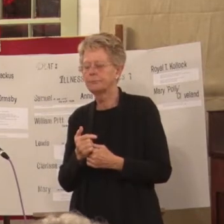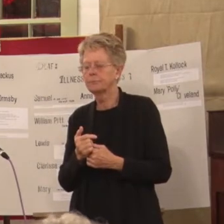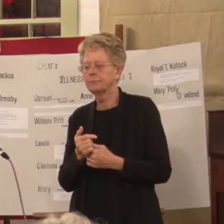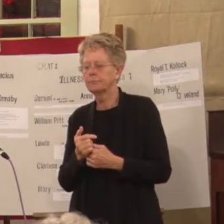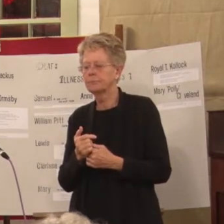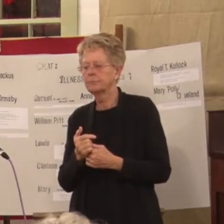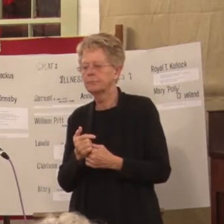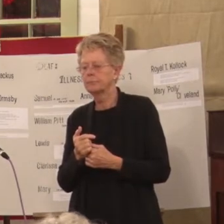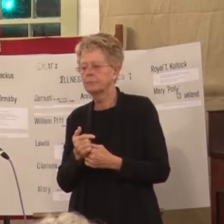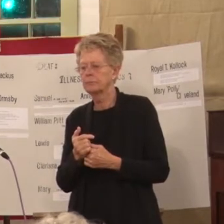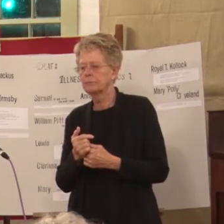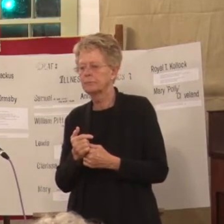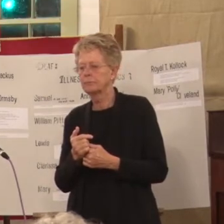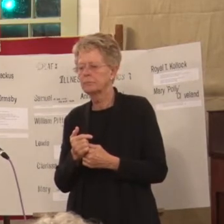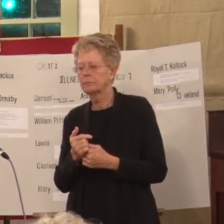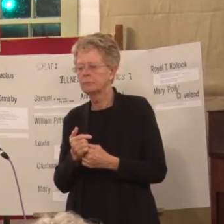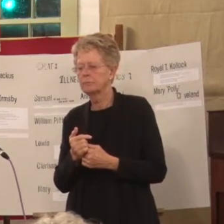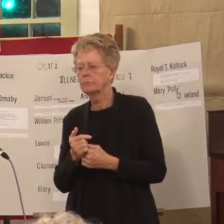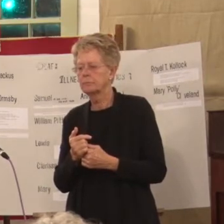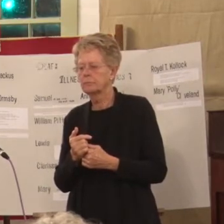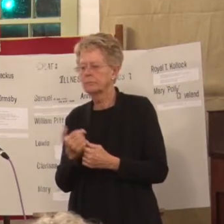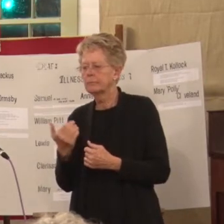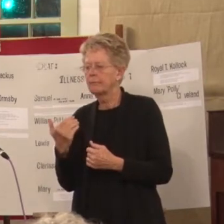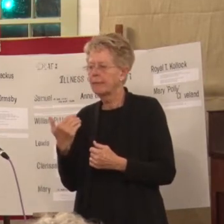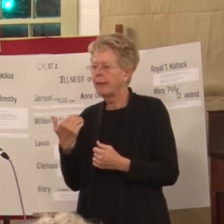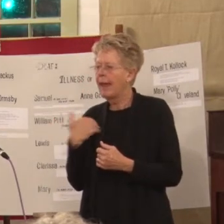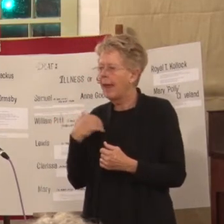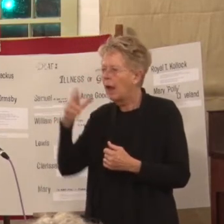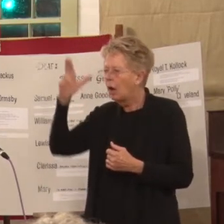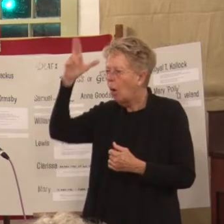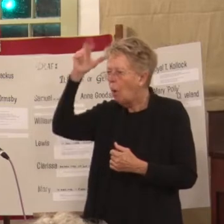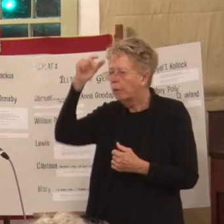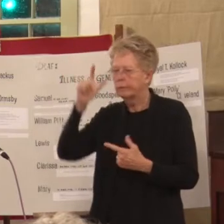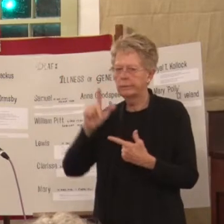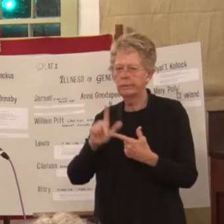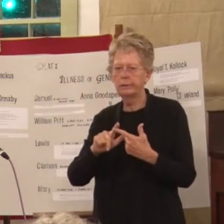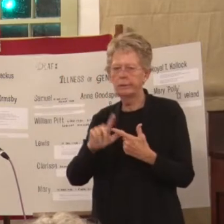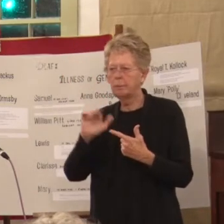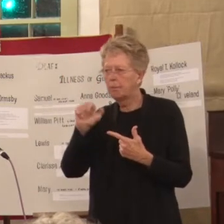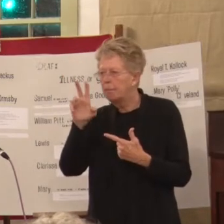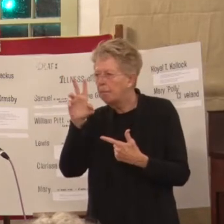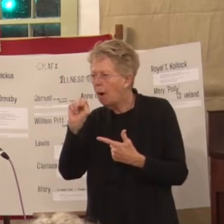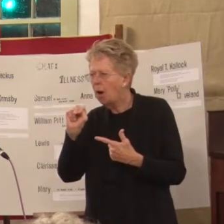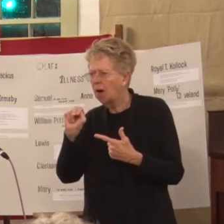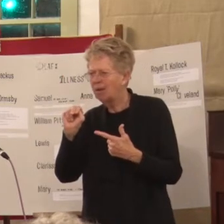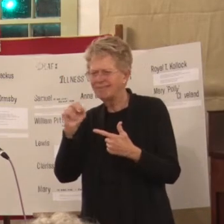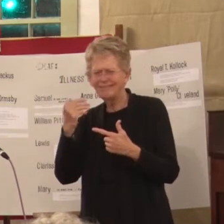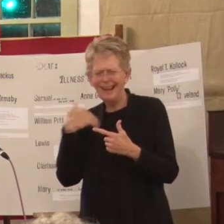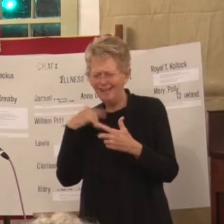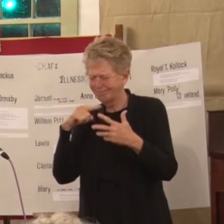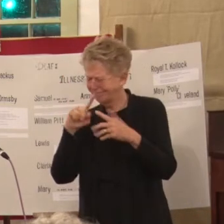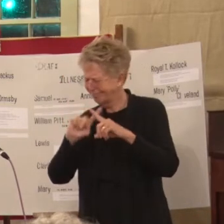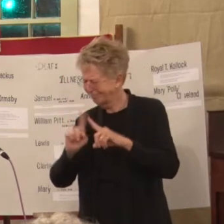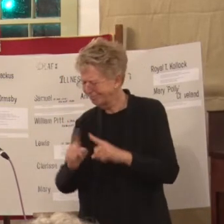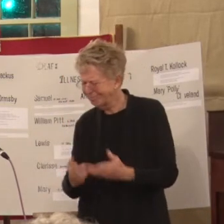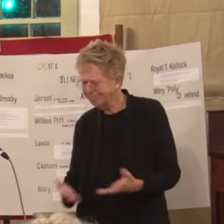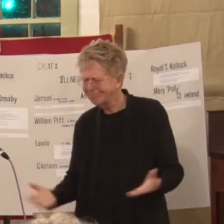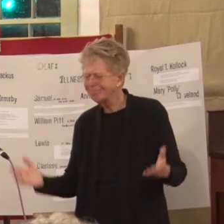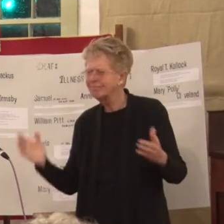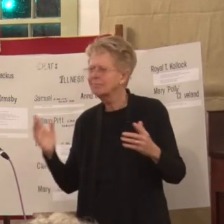had pigsties, they had horses, they had a barn, and all that stuff, and they all had